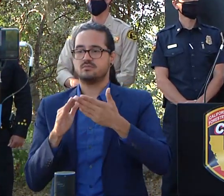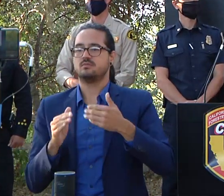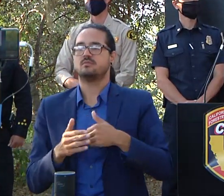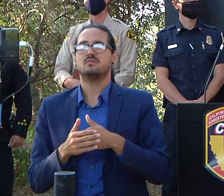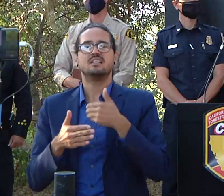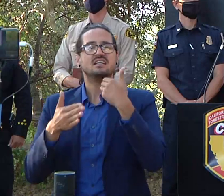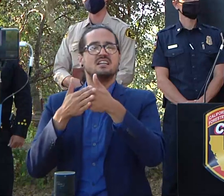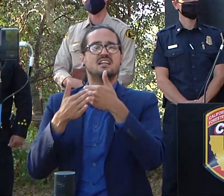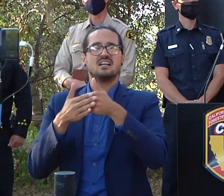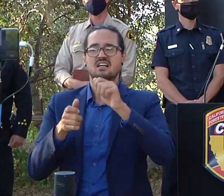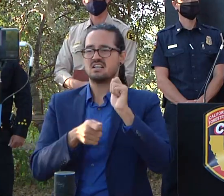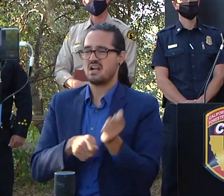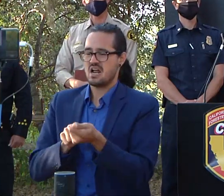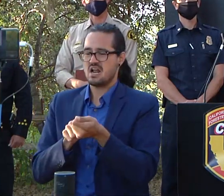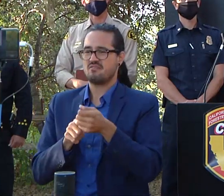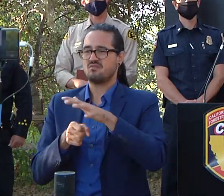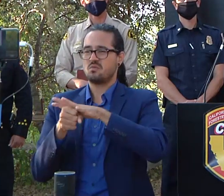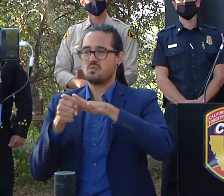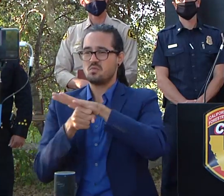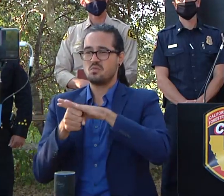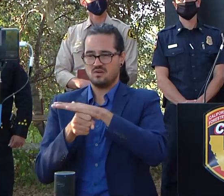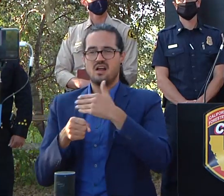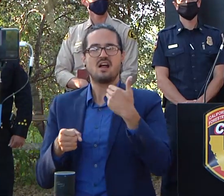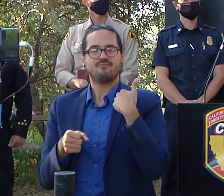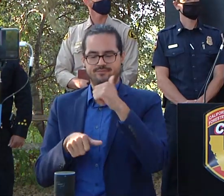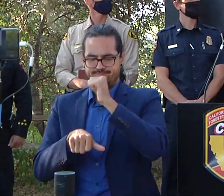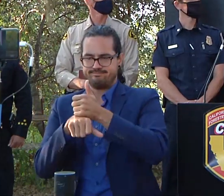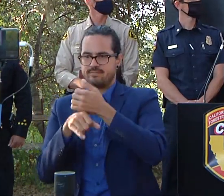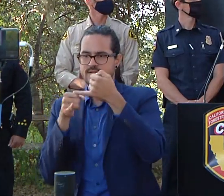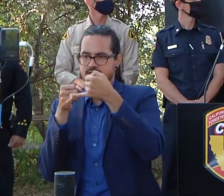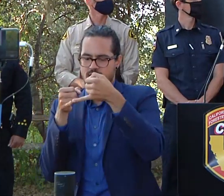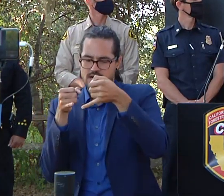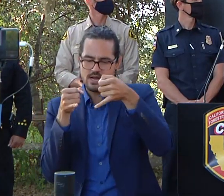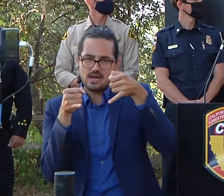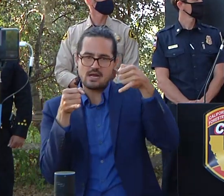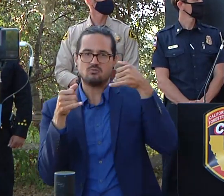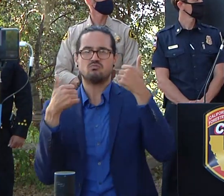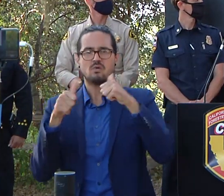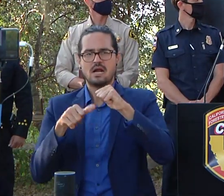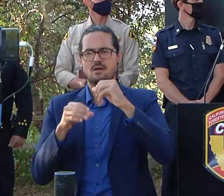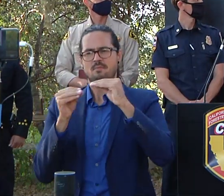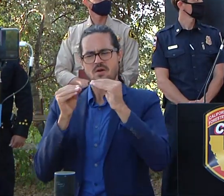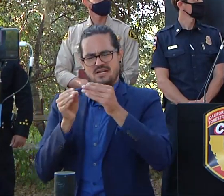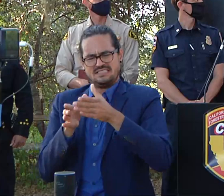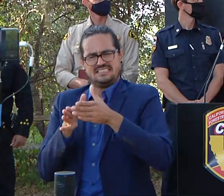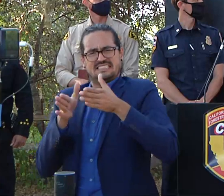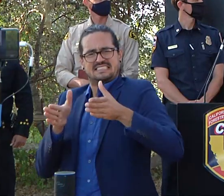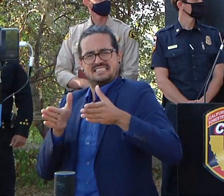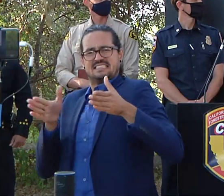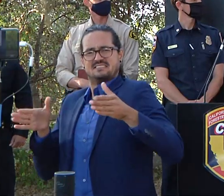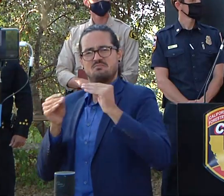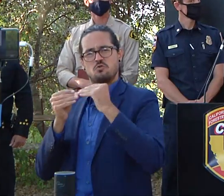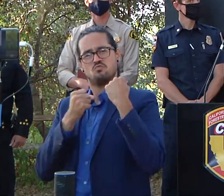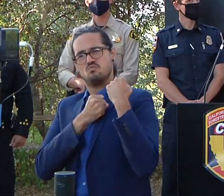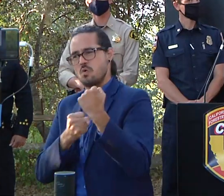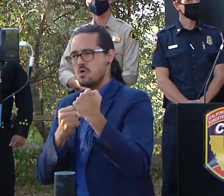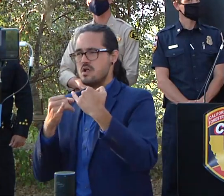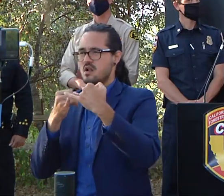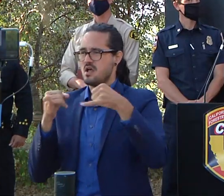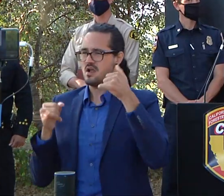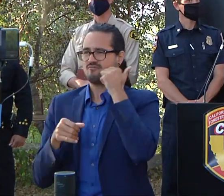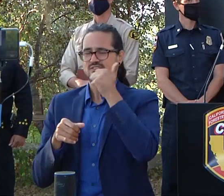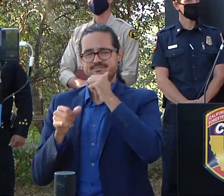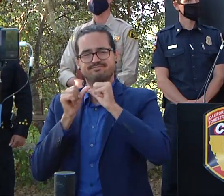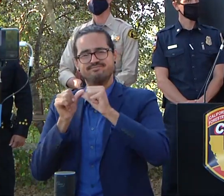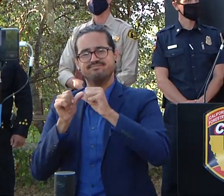improved every every day and we're feeling very comfortable with the protection of that but there is a lot of work there because there are a lot of structures